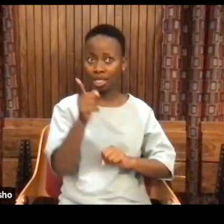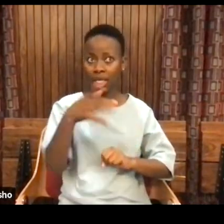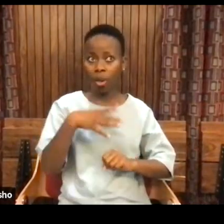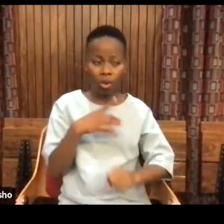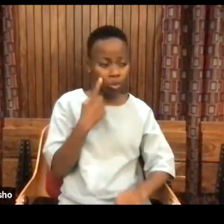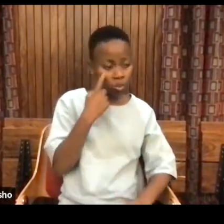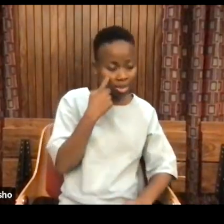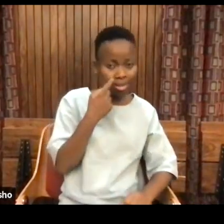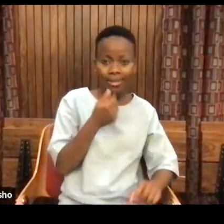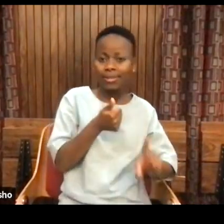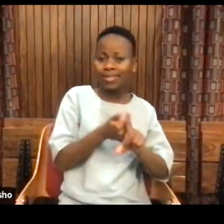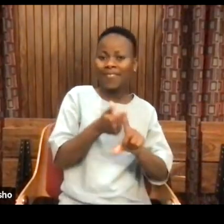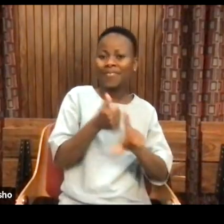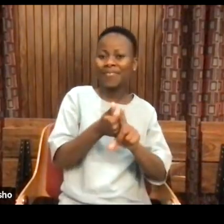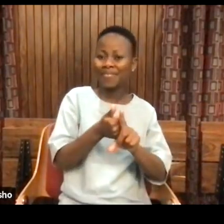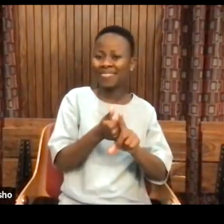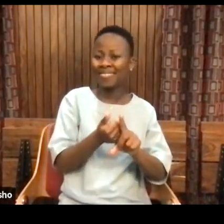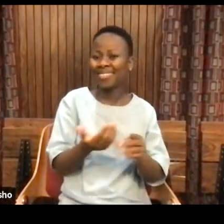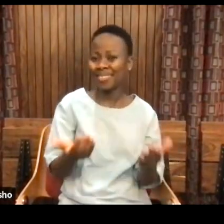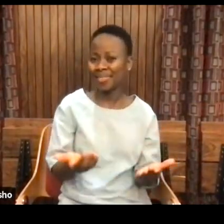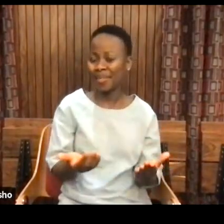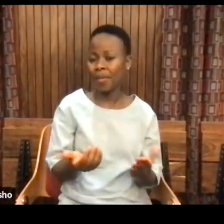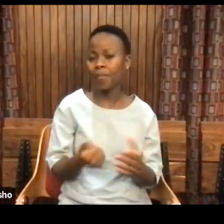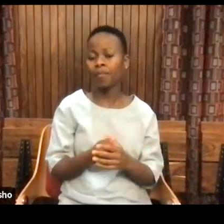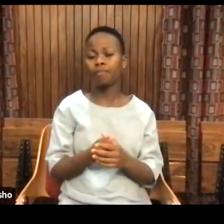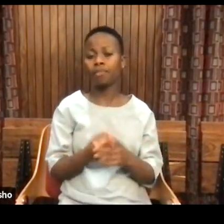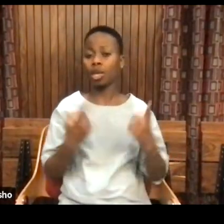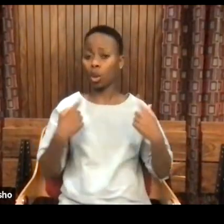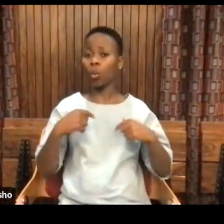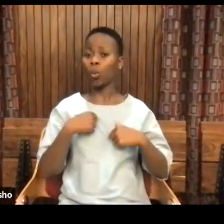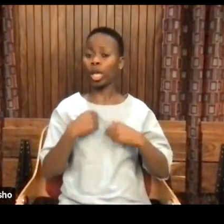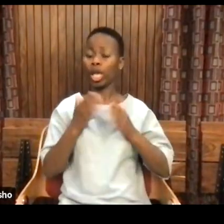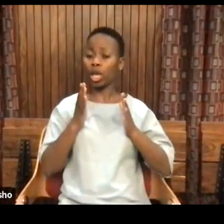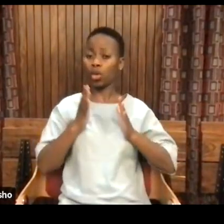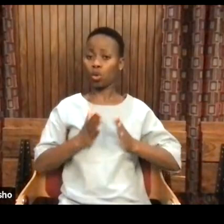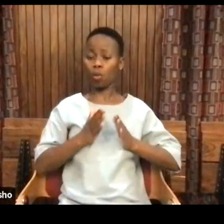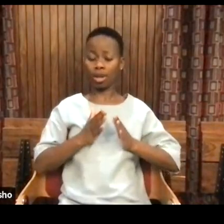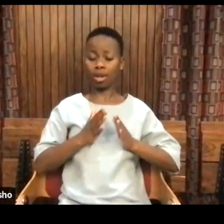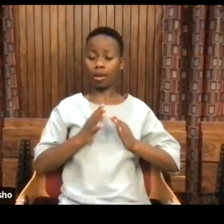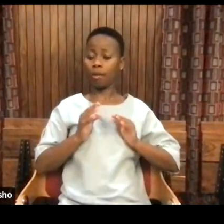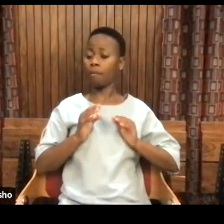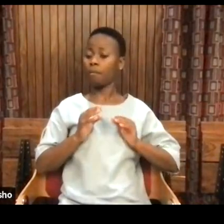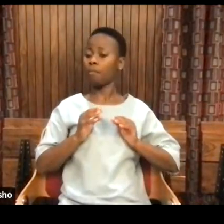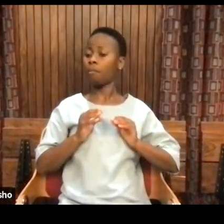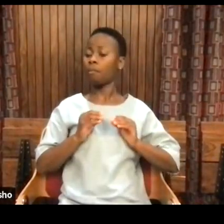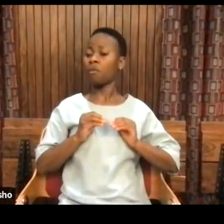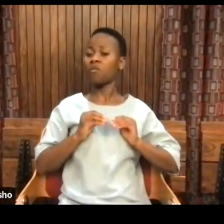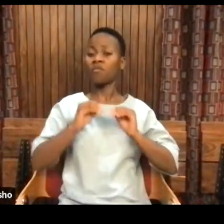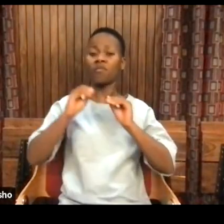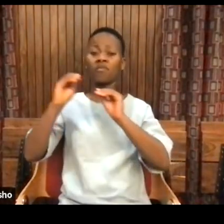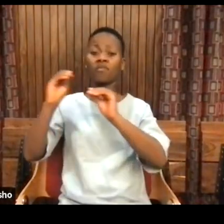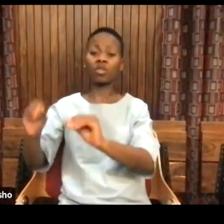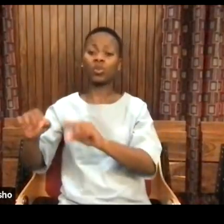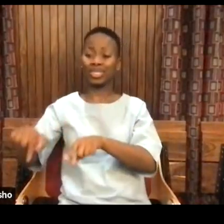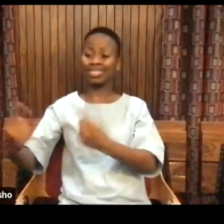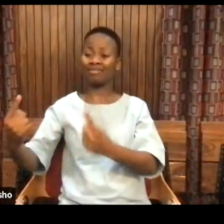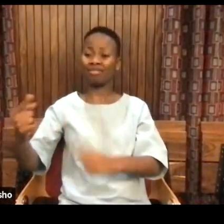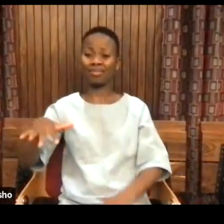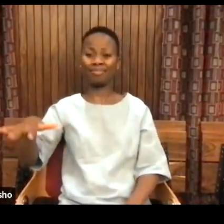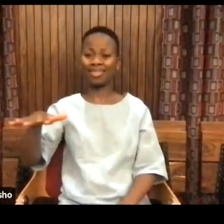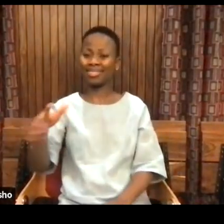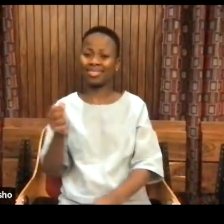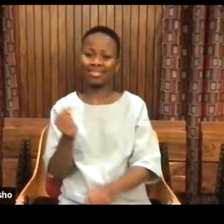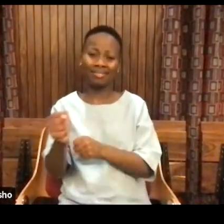want to go to a place that's different from where we're from. And we'd like to meet